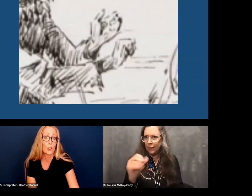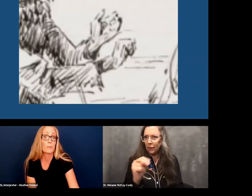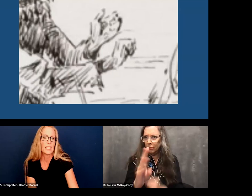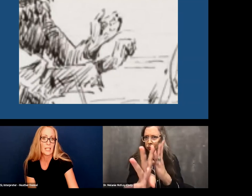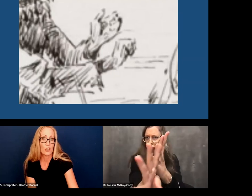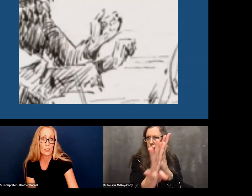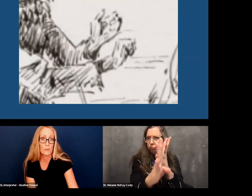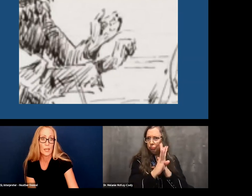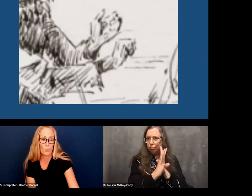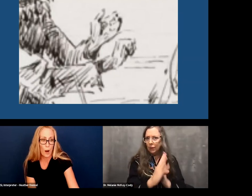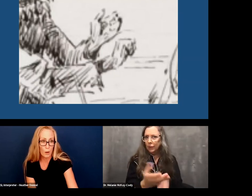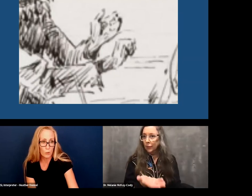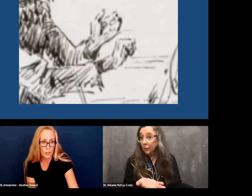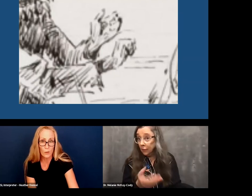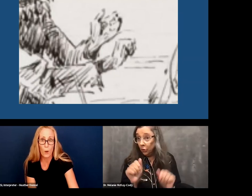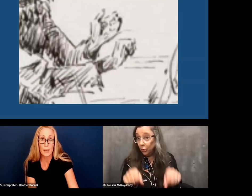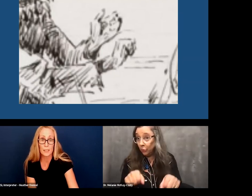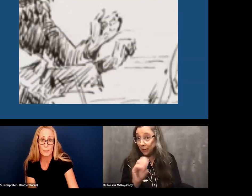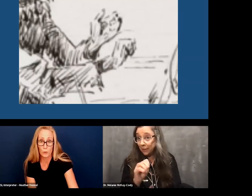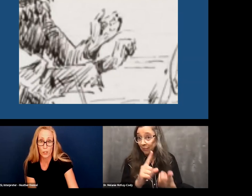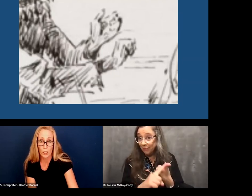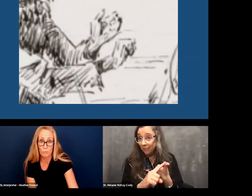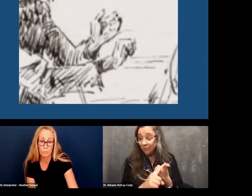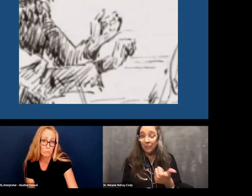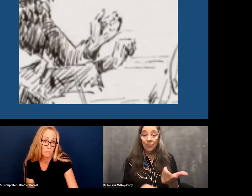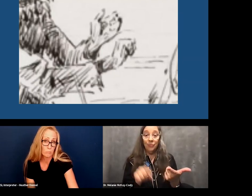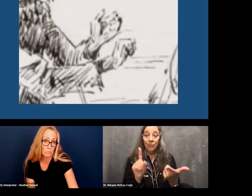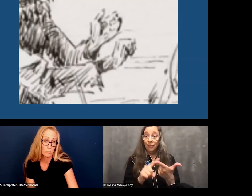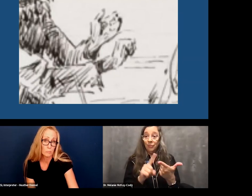So it could be an indication of saying, wow, look at all the wagons approaching.